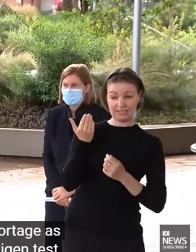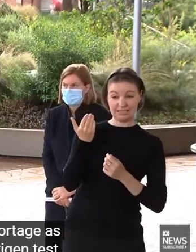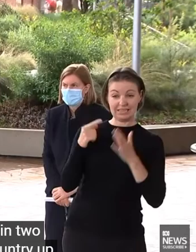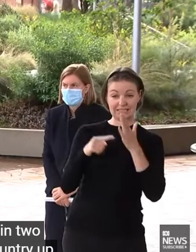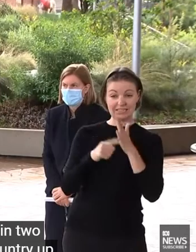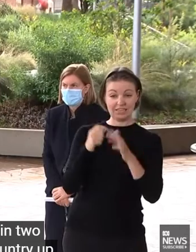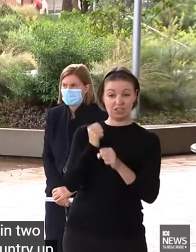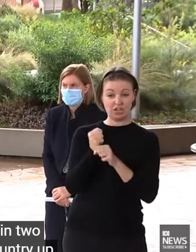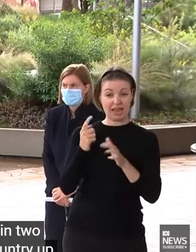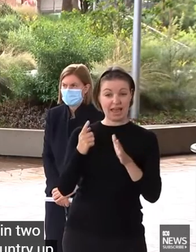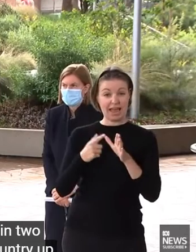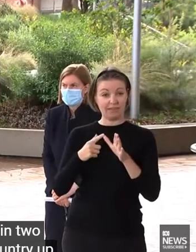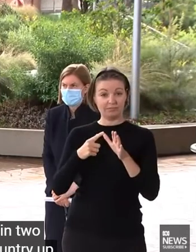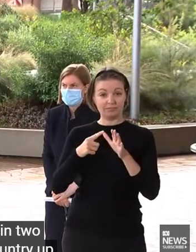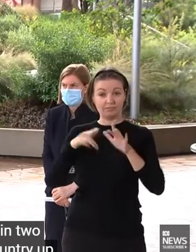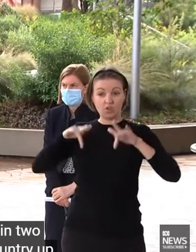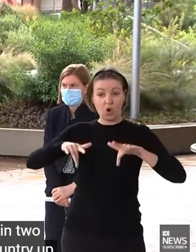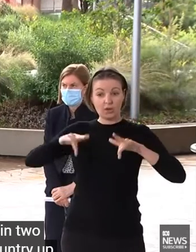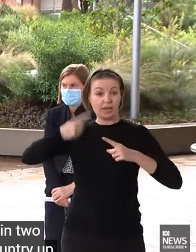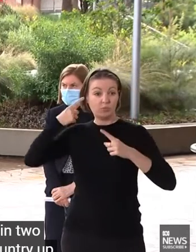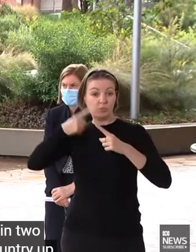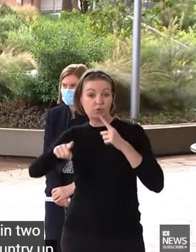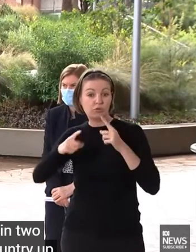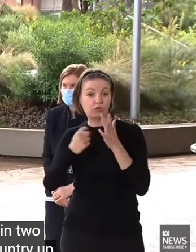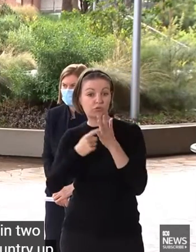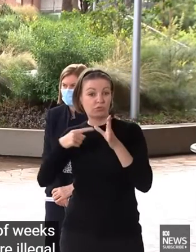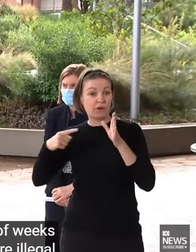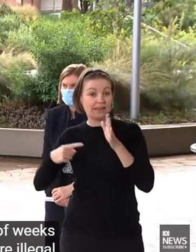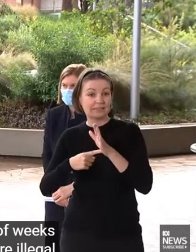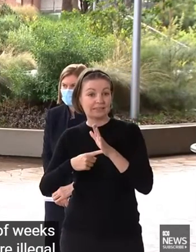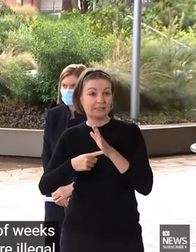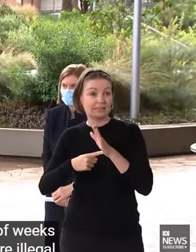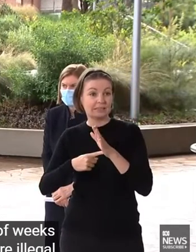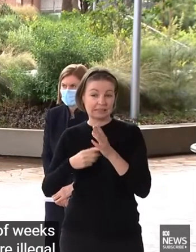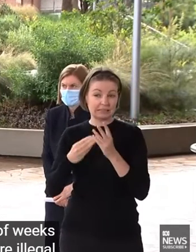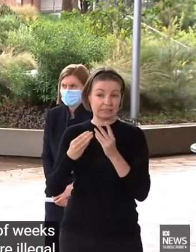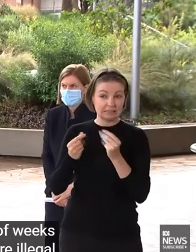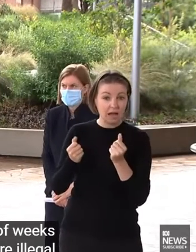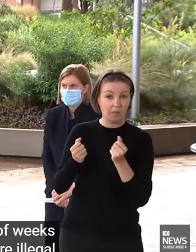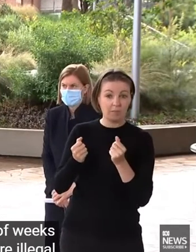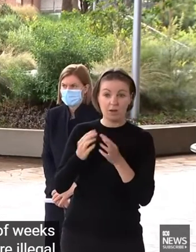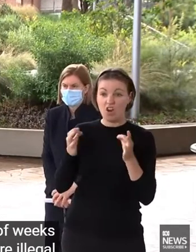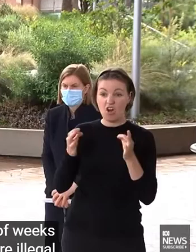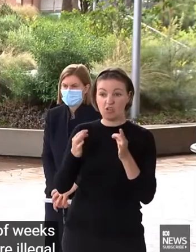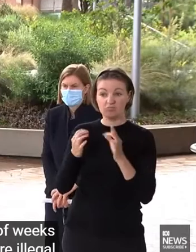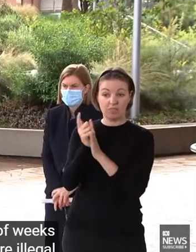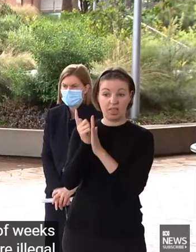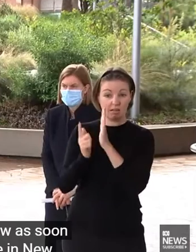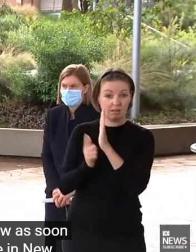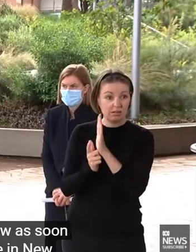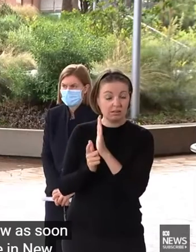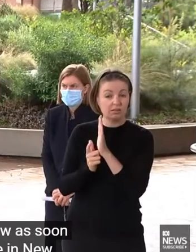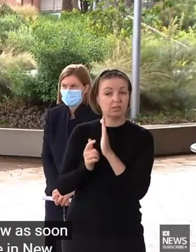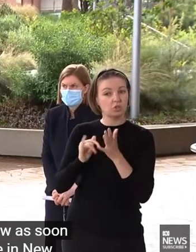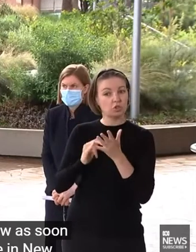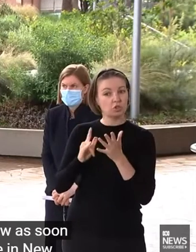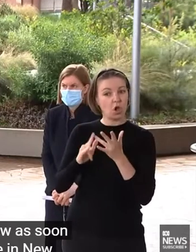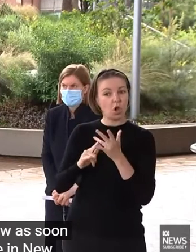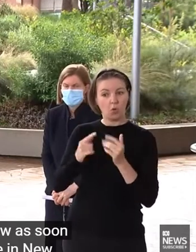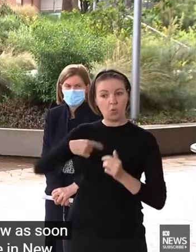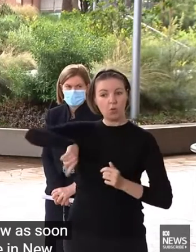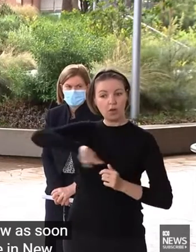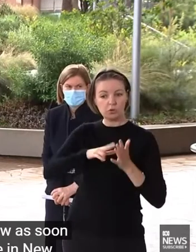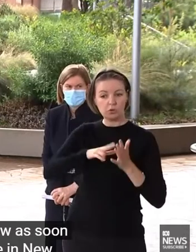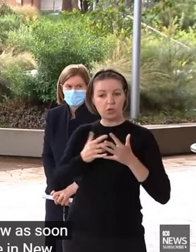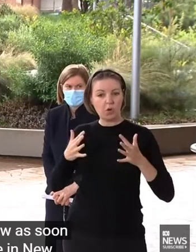Now, as soon as we were able, here in New South Wales, to procure substantial amounts of rapid antigen tests, we went out and